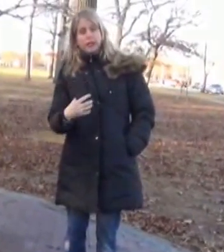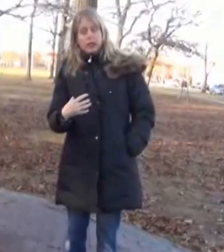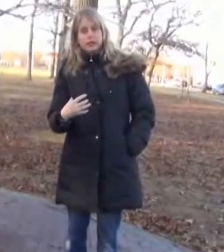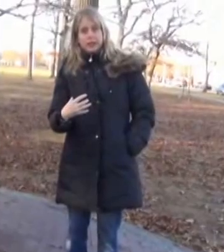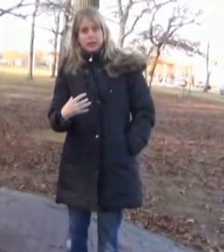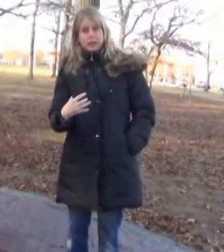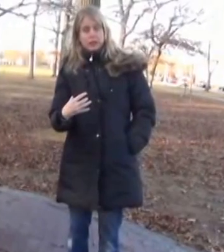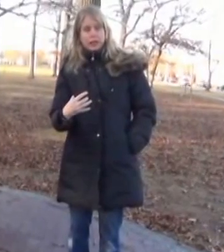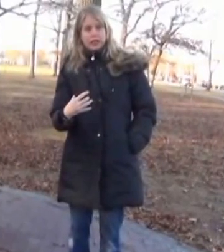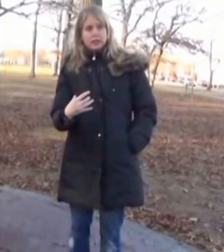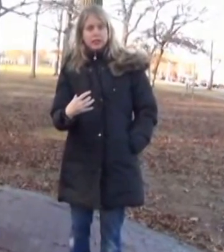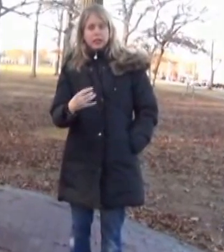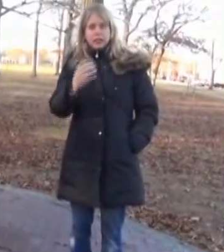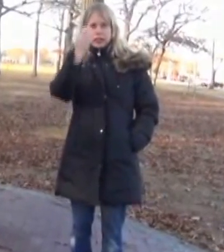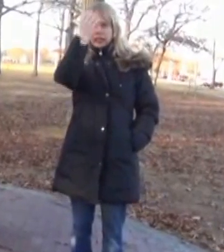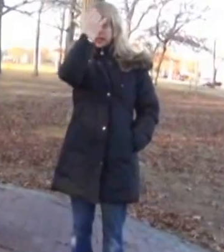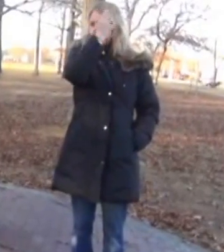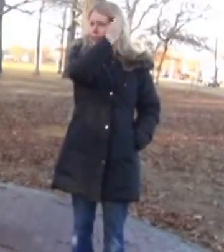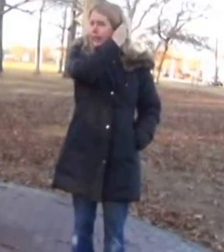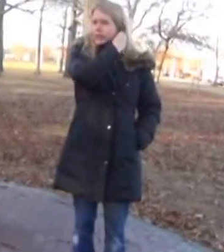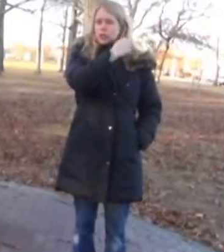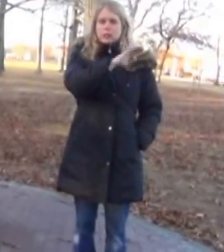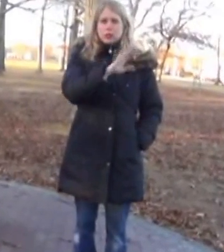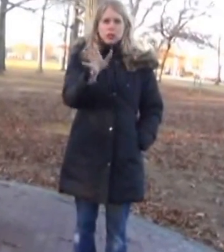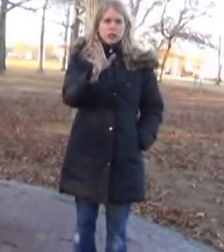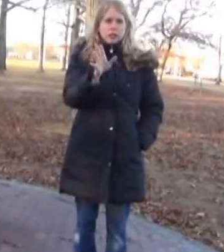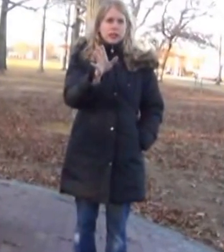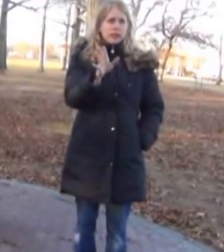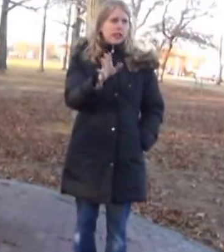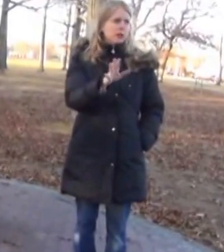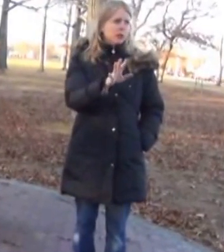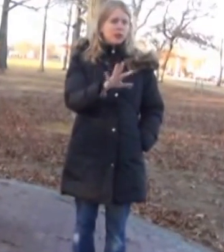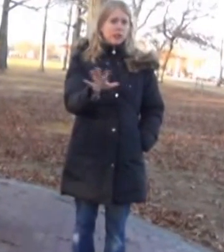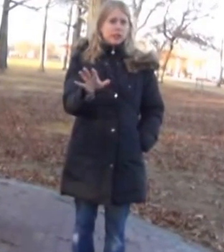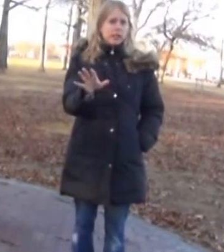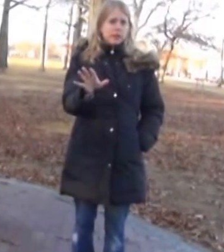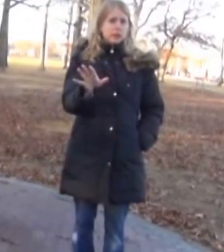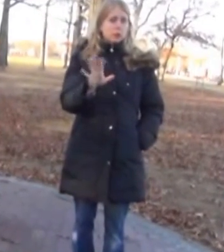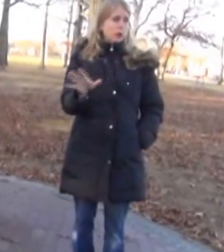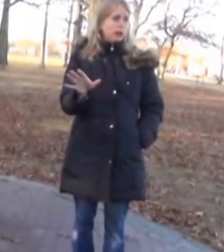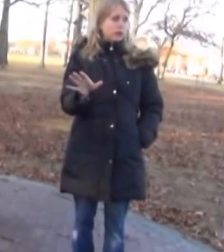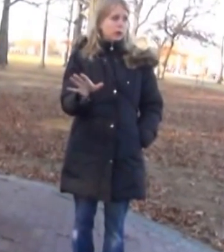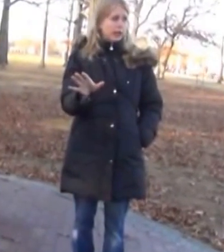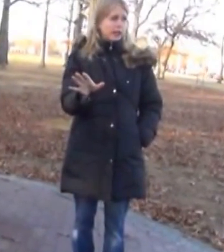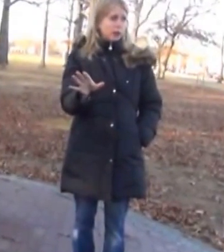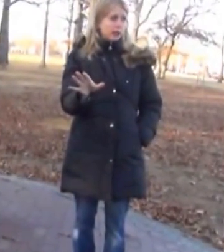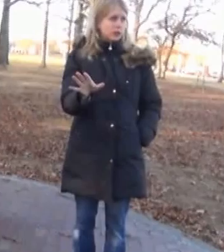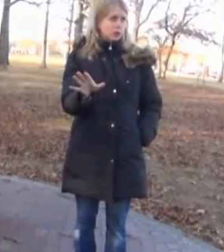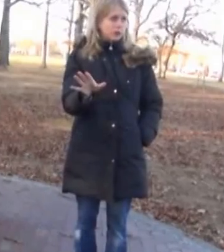he came to us to ask us advice. And I had just started, I mean, I was probably on campus three weeks, right out of grad school.